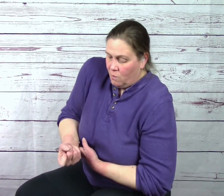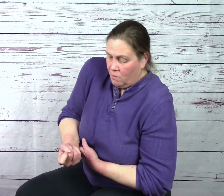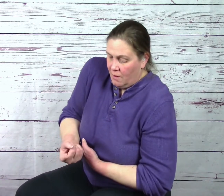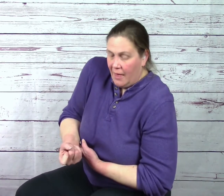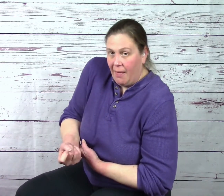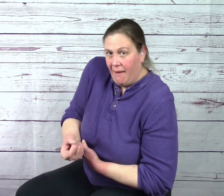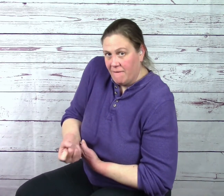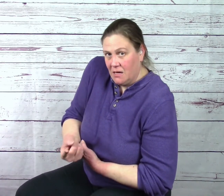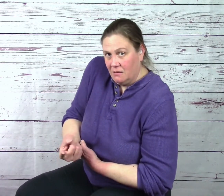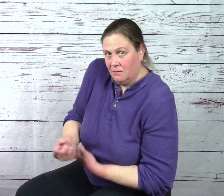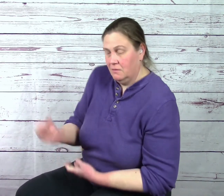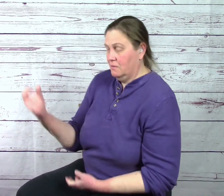eleven.